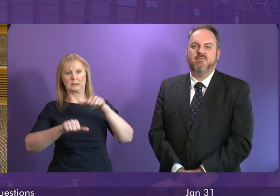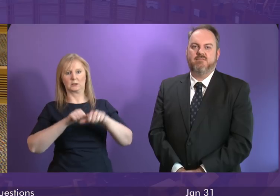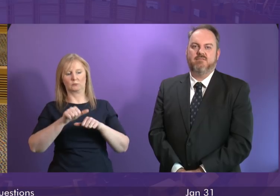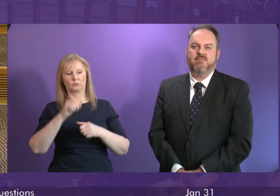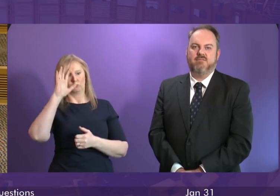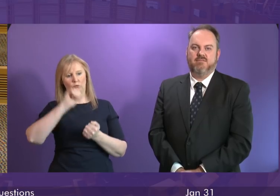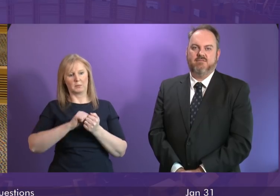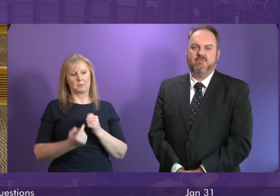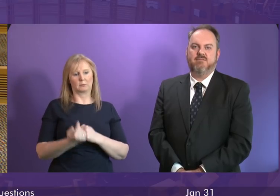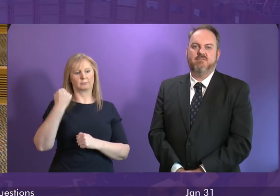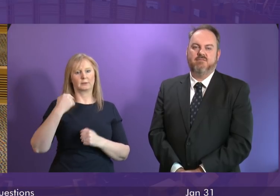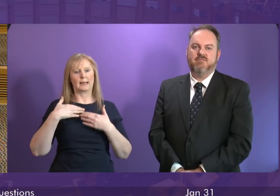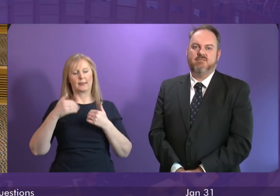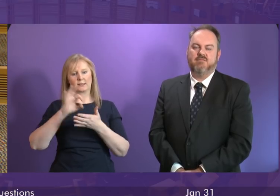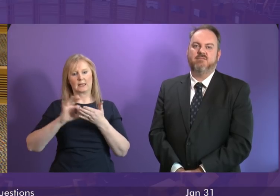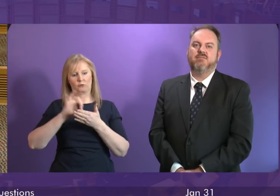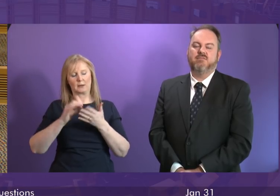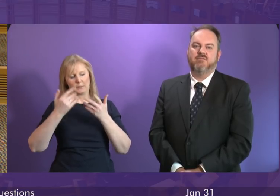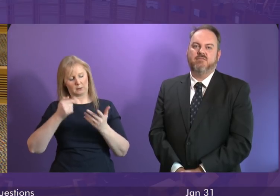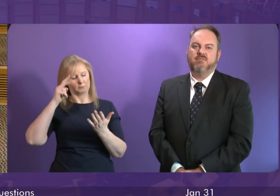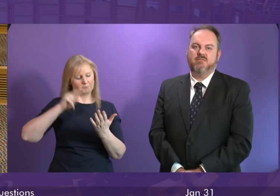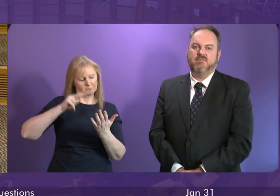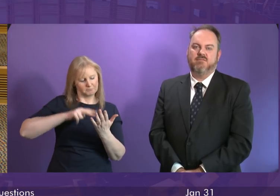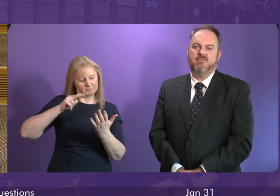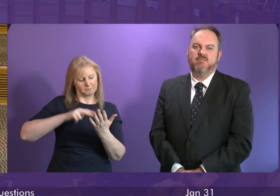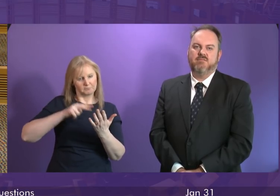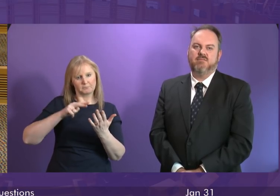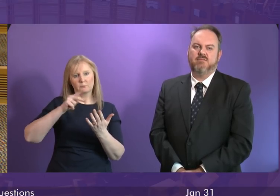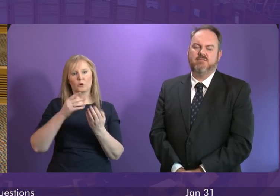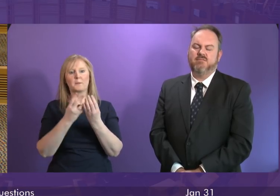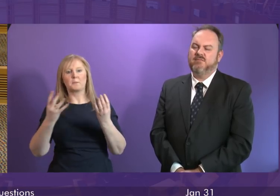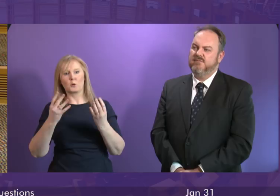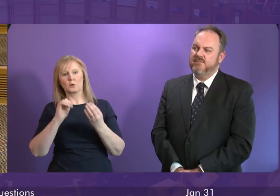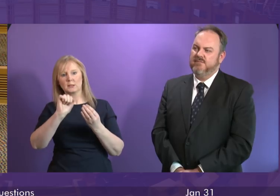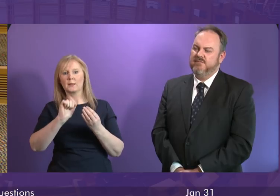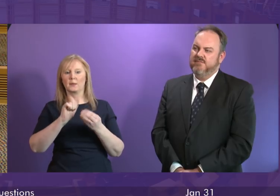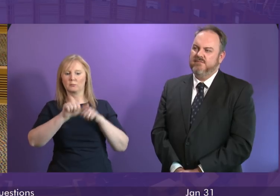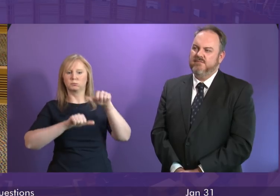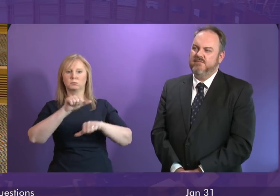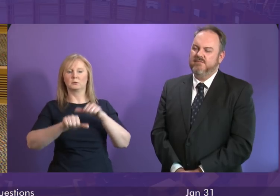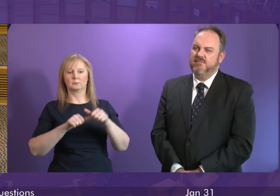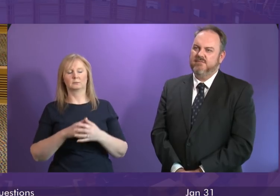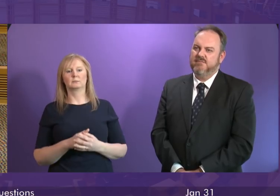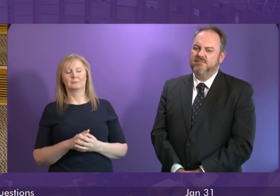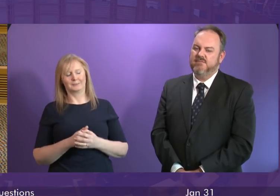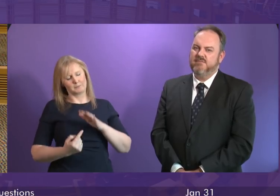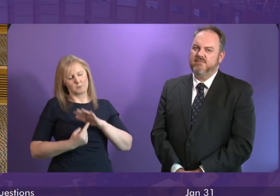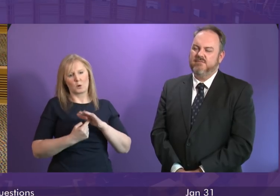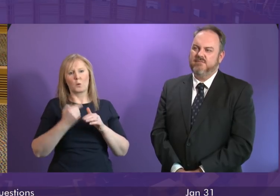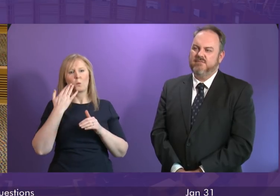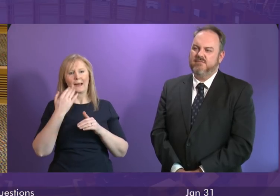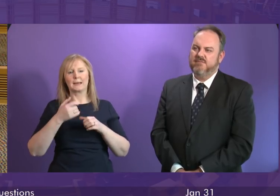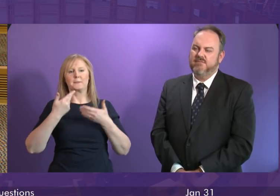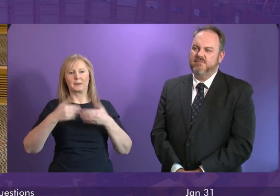health secretary having cause on more than one occasion to look at that and to look at board's compliance with that. But I do think it's important when we've had infection